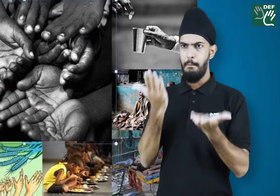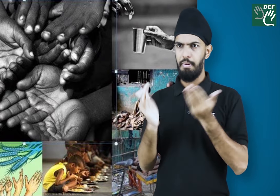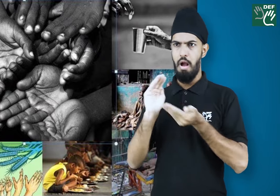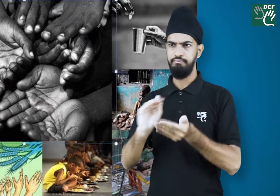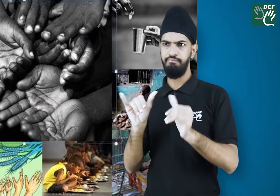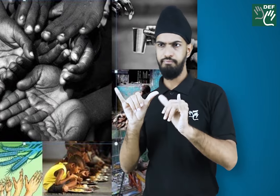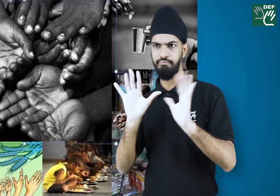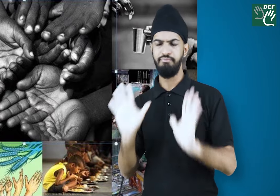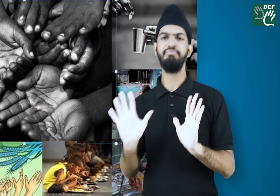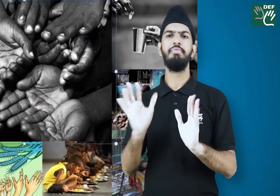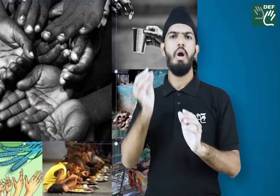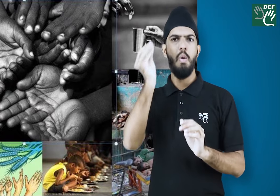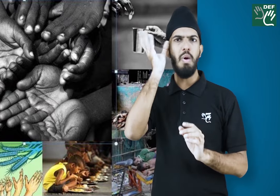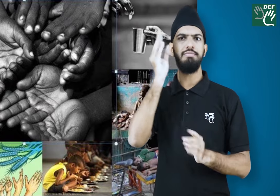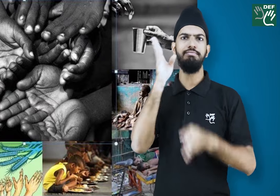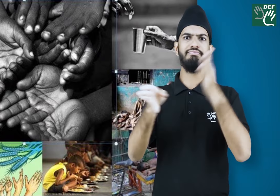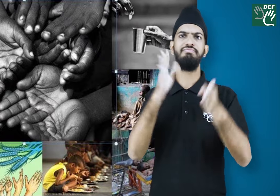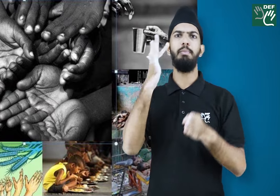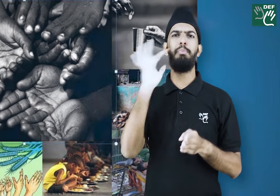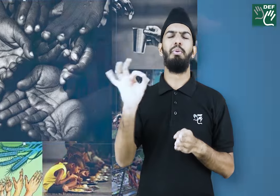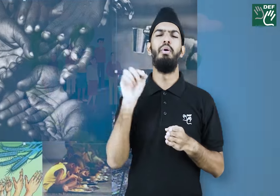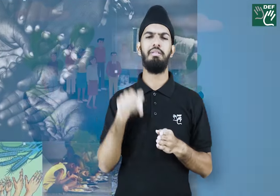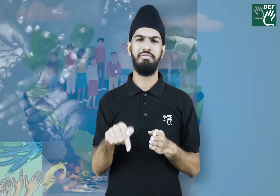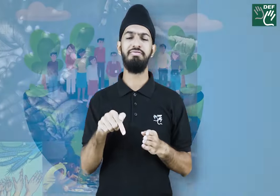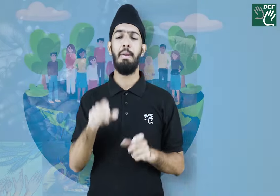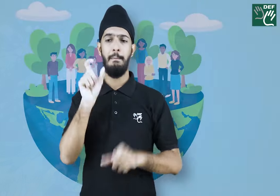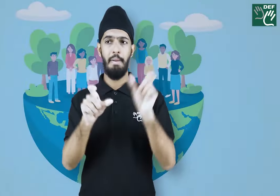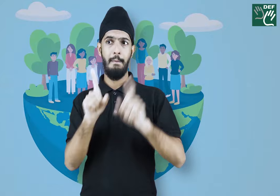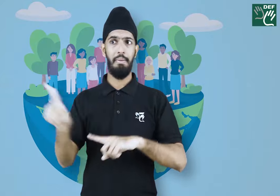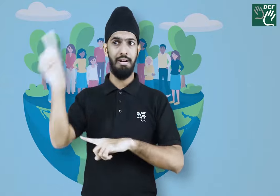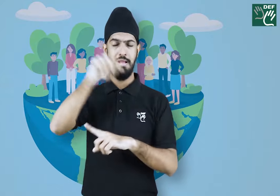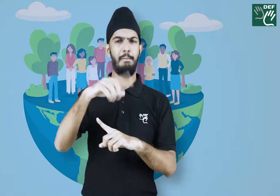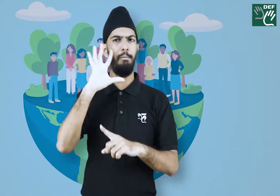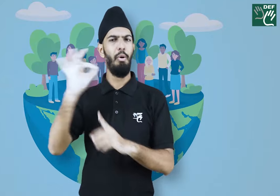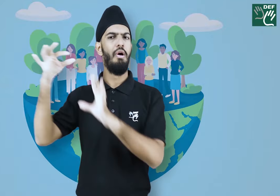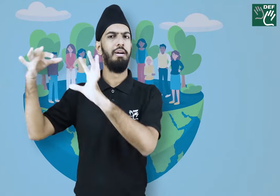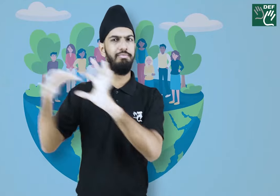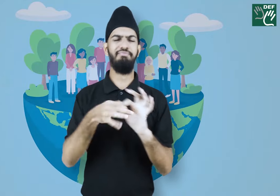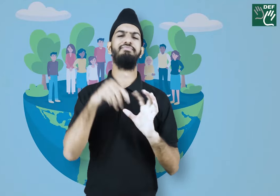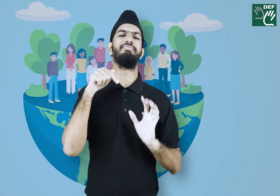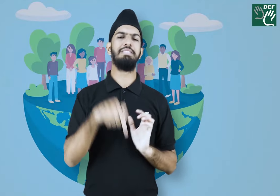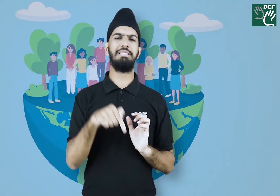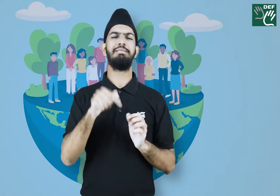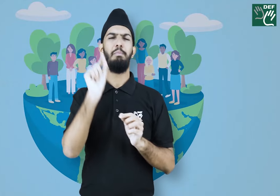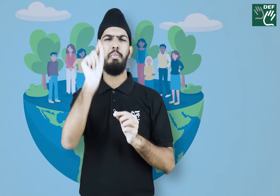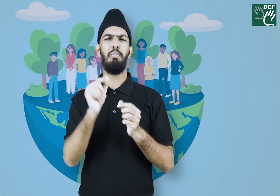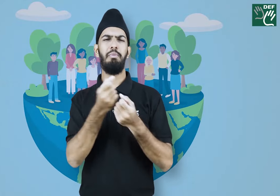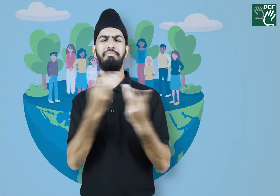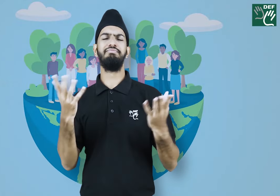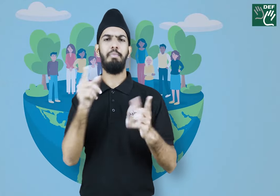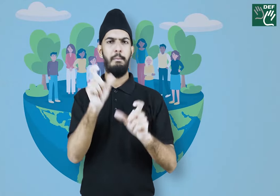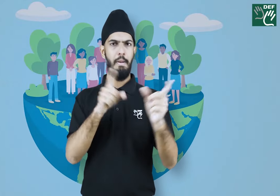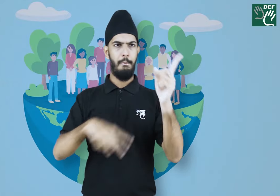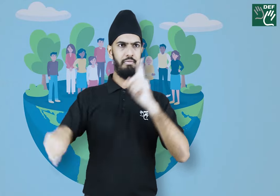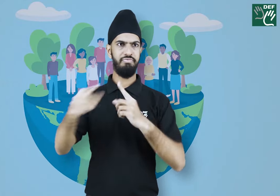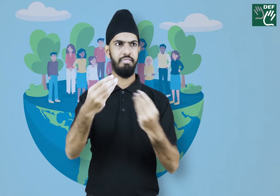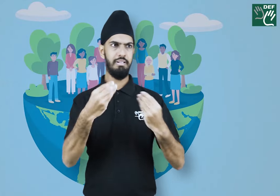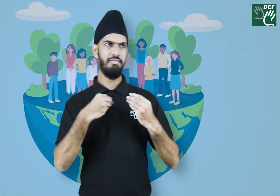on the population growth. These are some important things to notice as it inspires us for a future of balance and